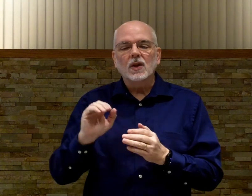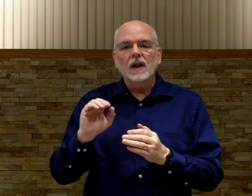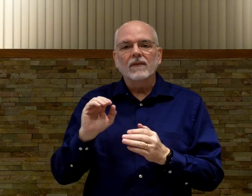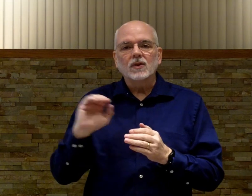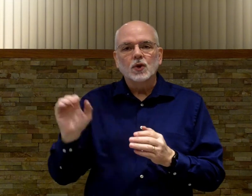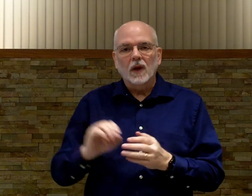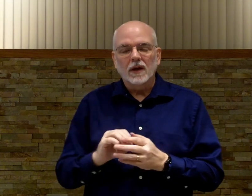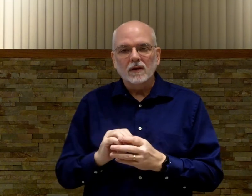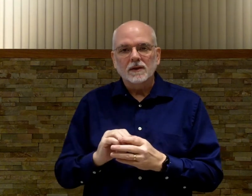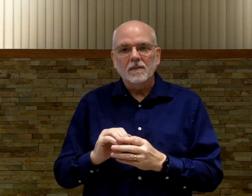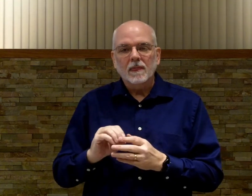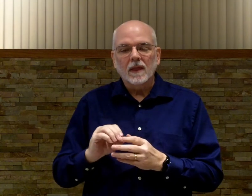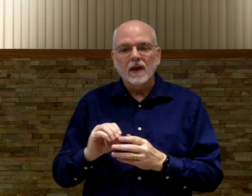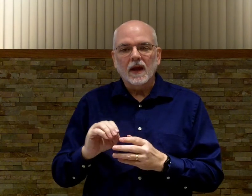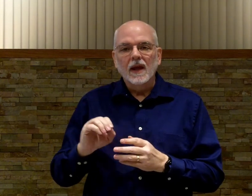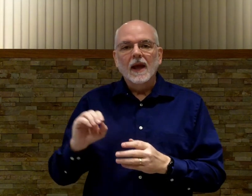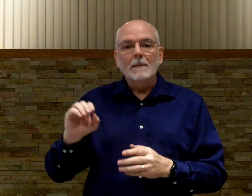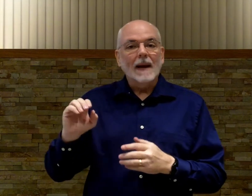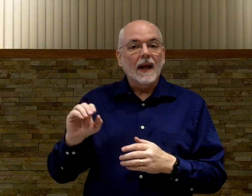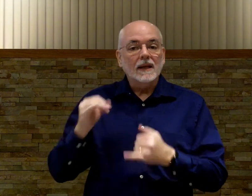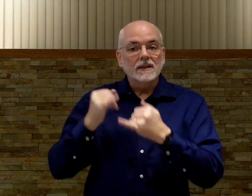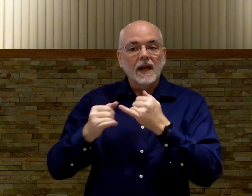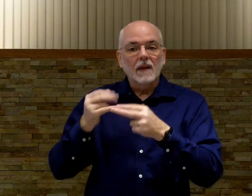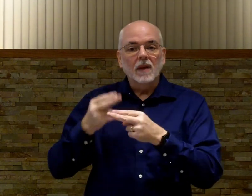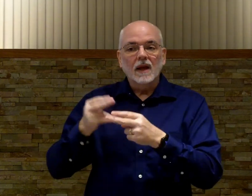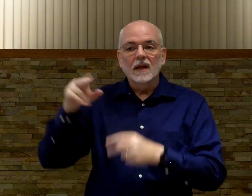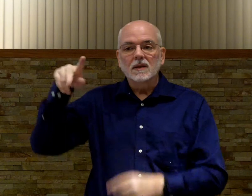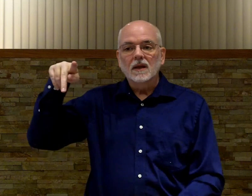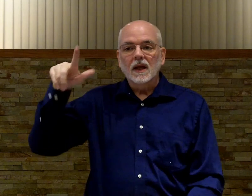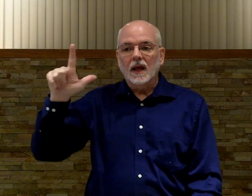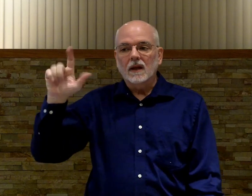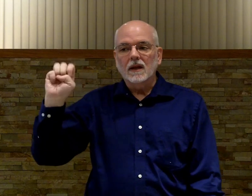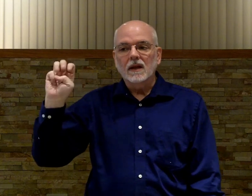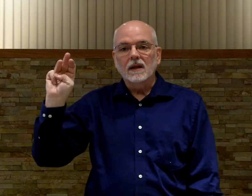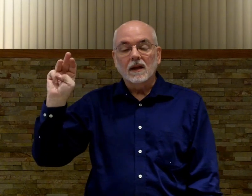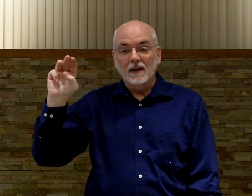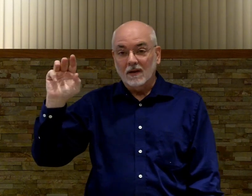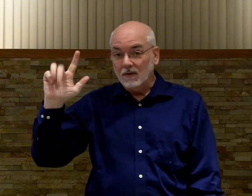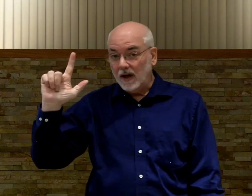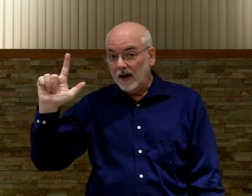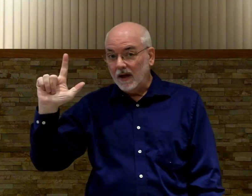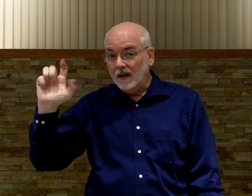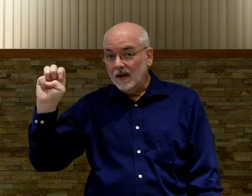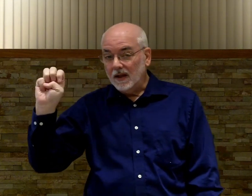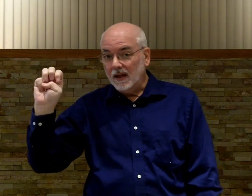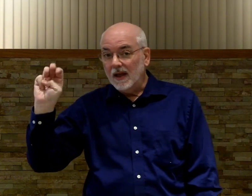if there's two letters. Okay? My last name is L-E, right? L-E